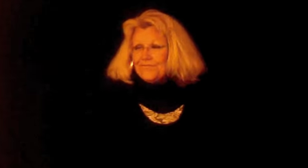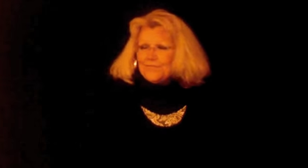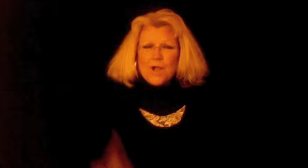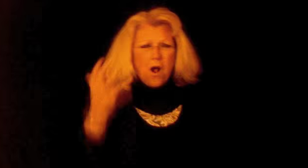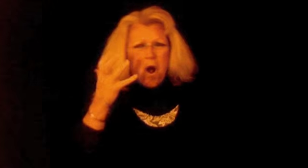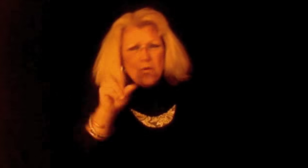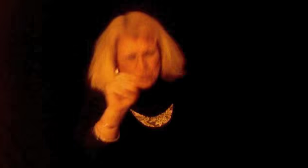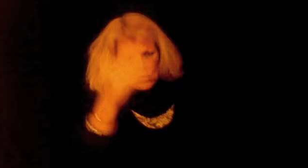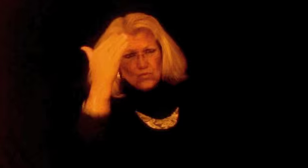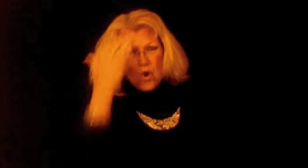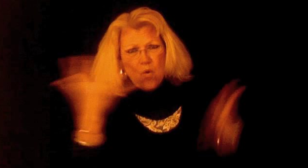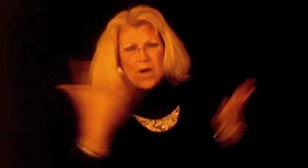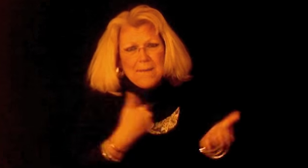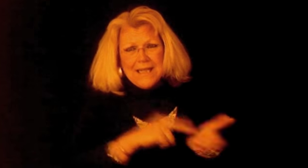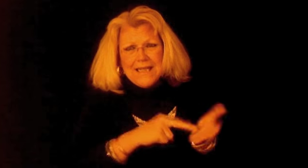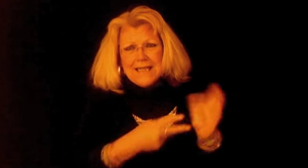Oh, do you know what I mean?